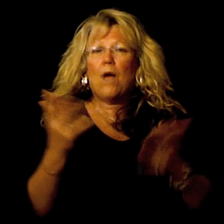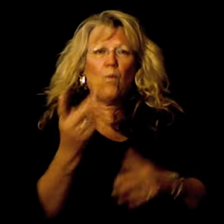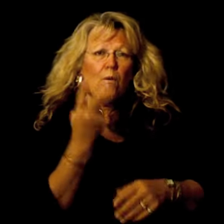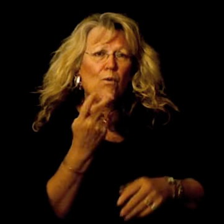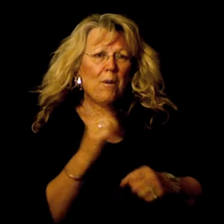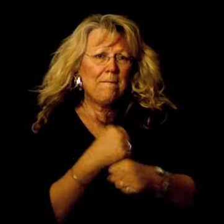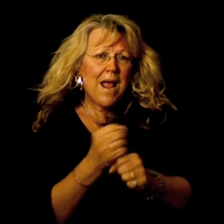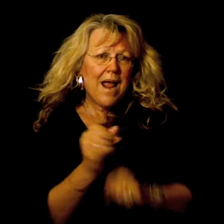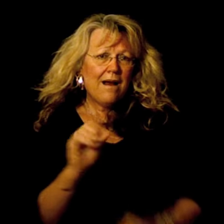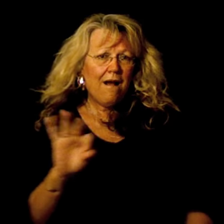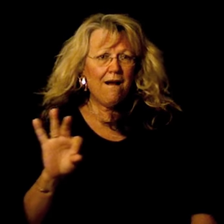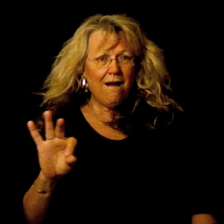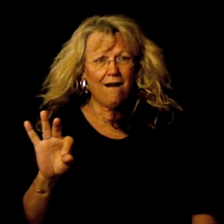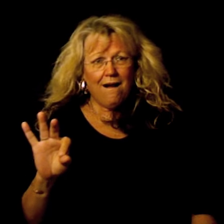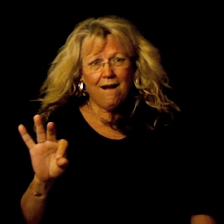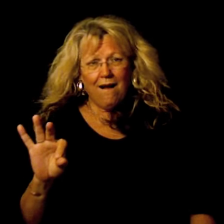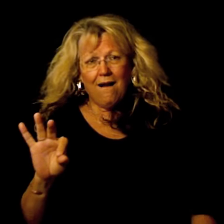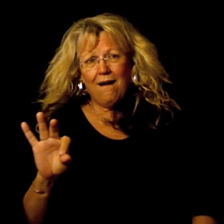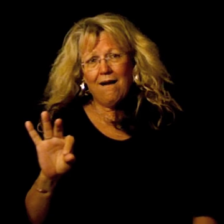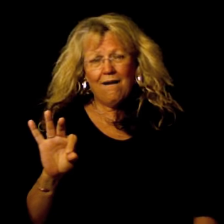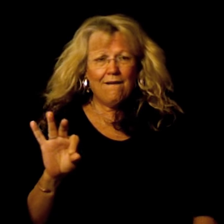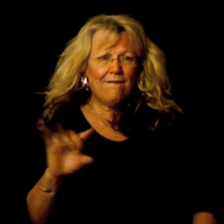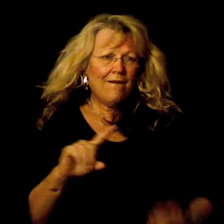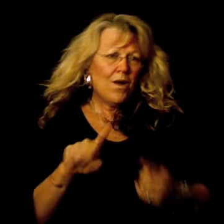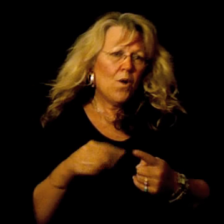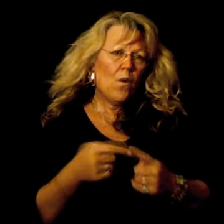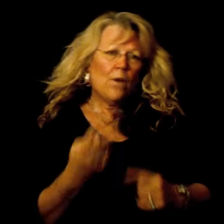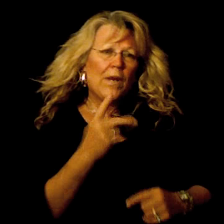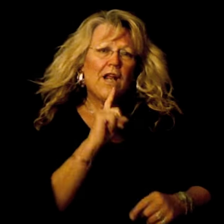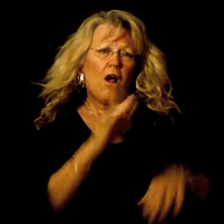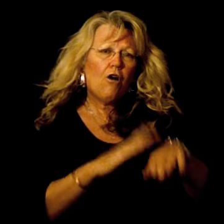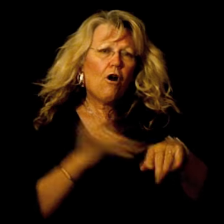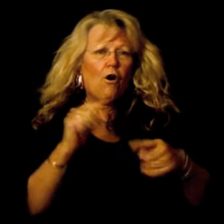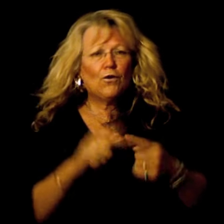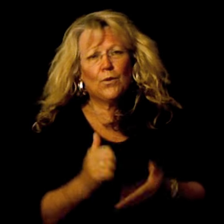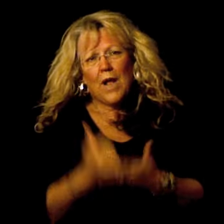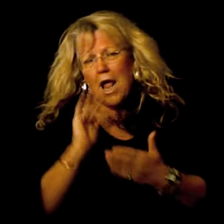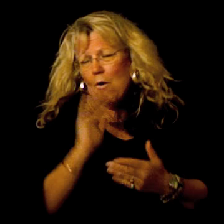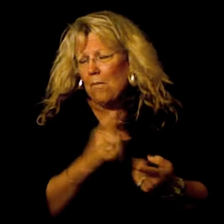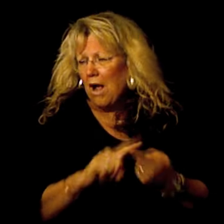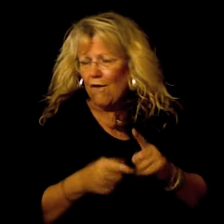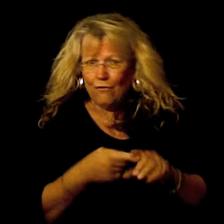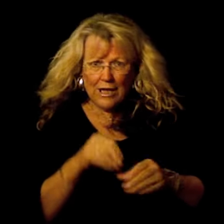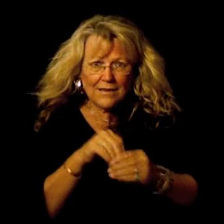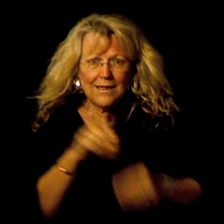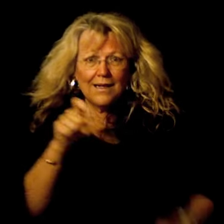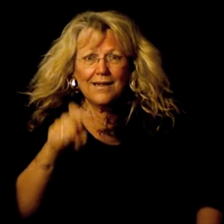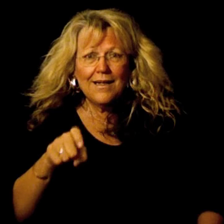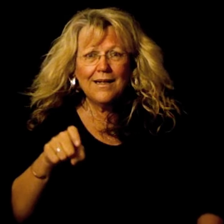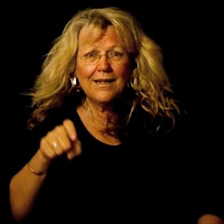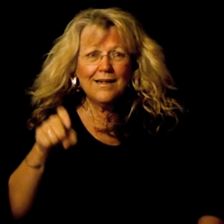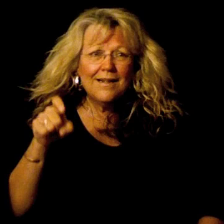what we're made of, when we are called to help our friends in need.